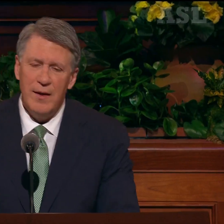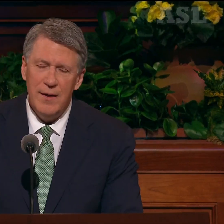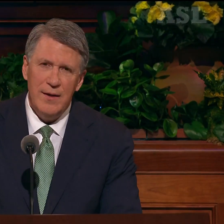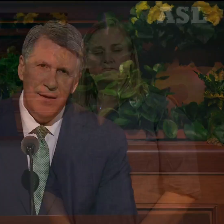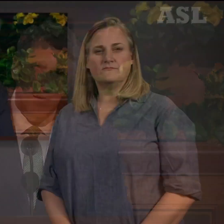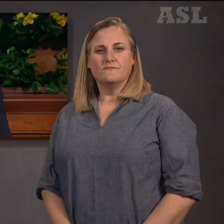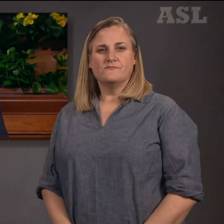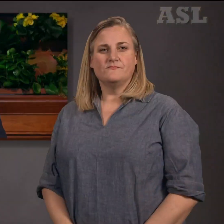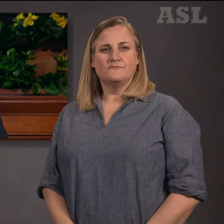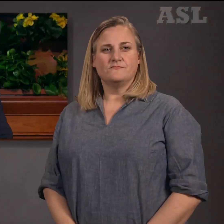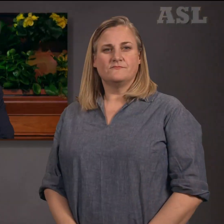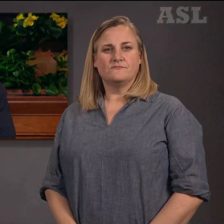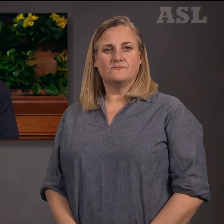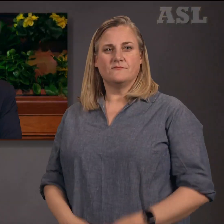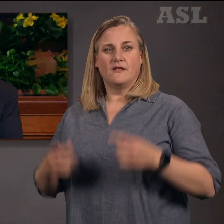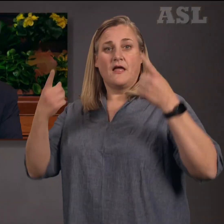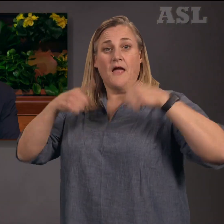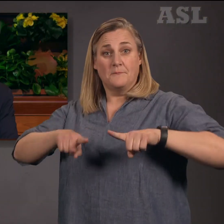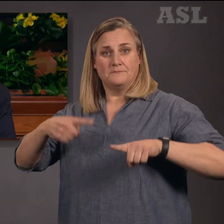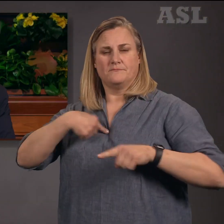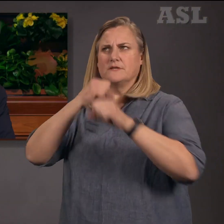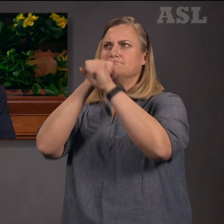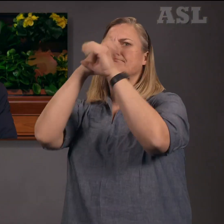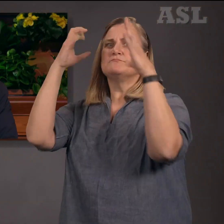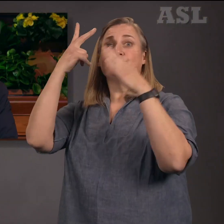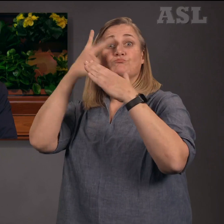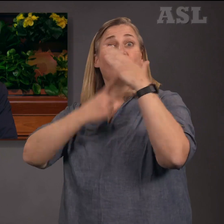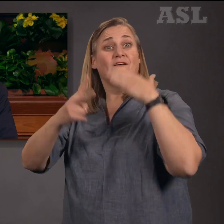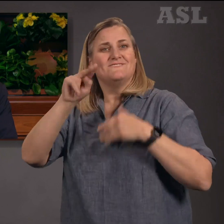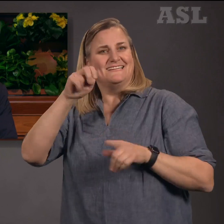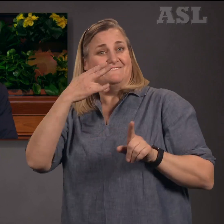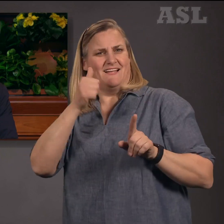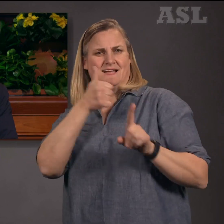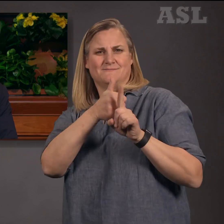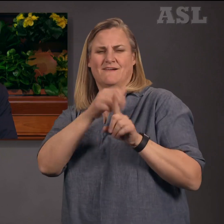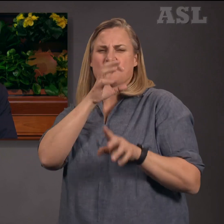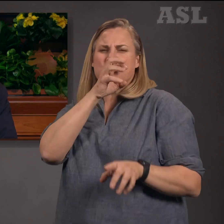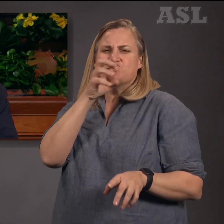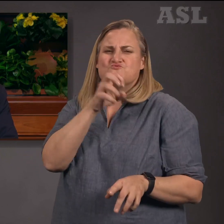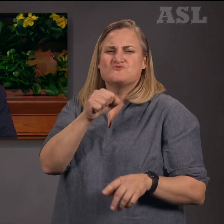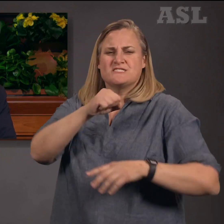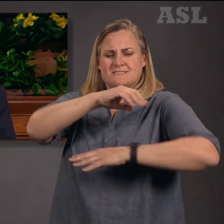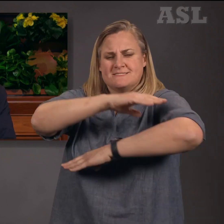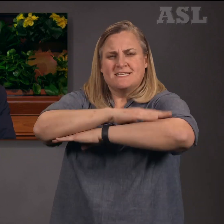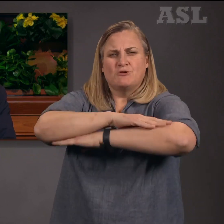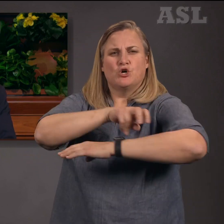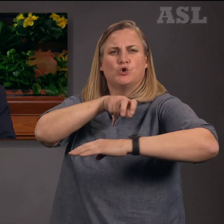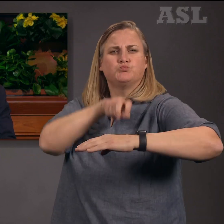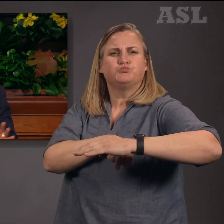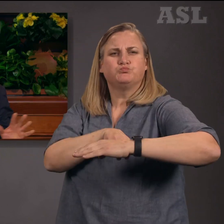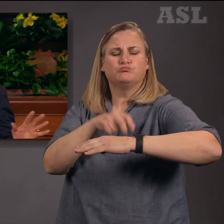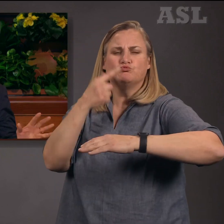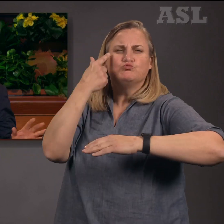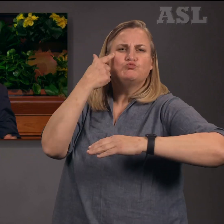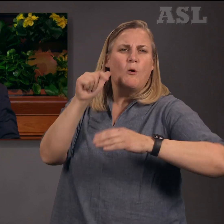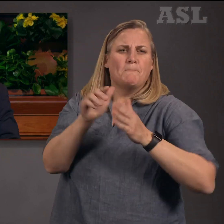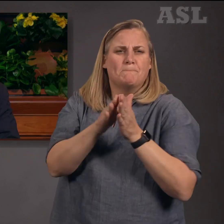In my mind's eye, I see the aging prophet Nephi at his desk, the plates of gold spread before